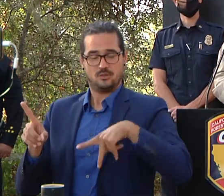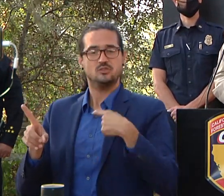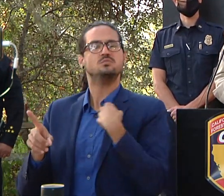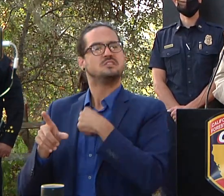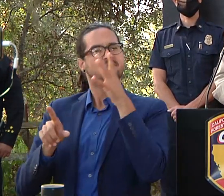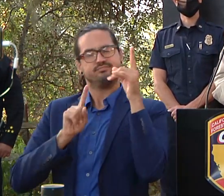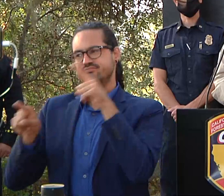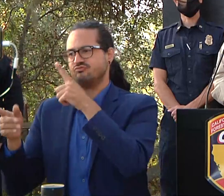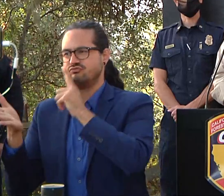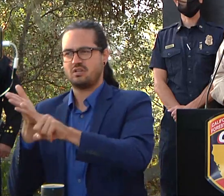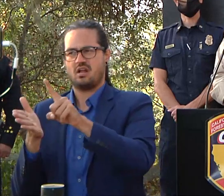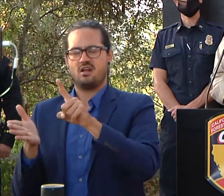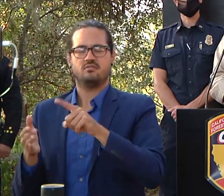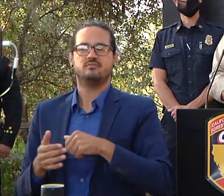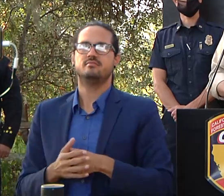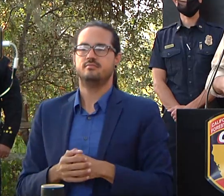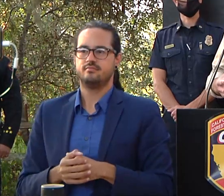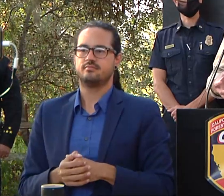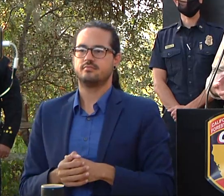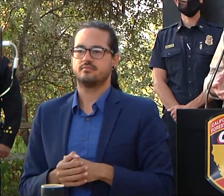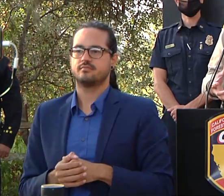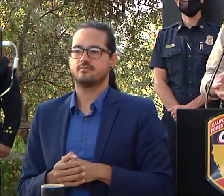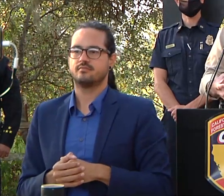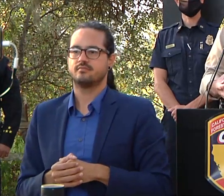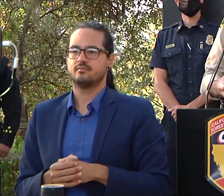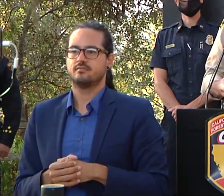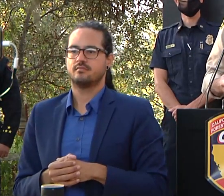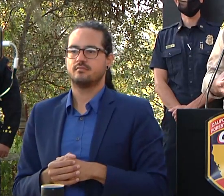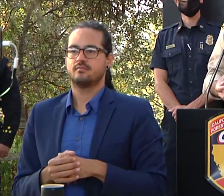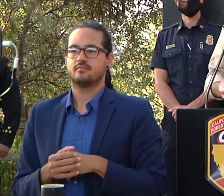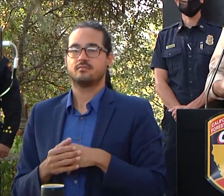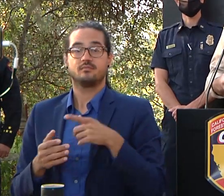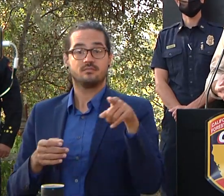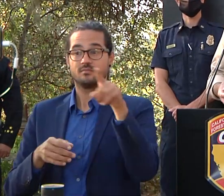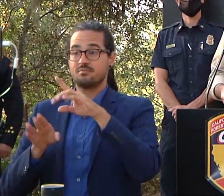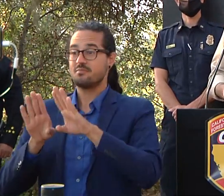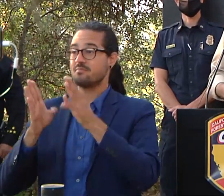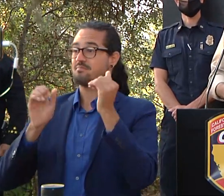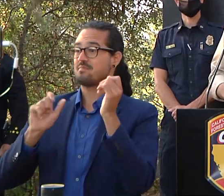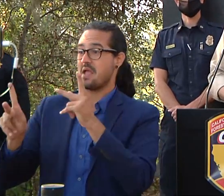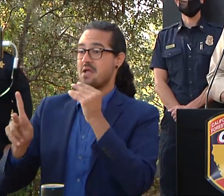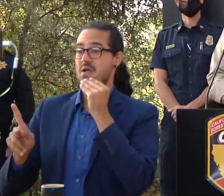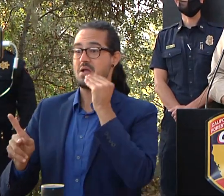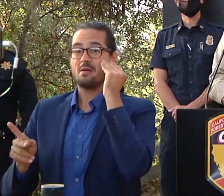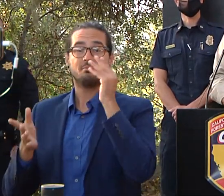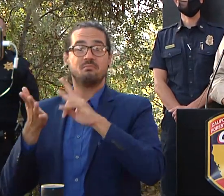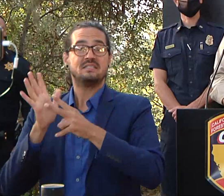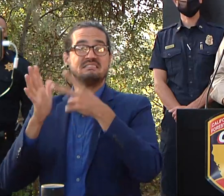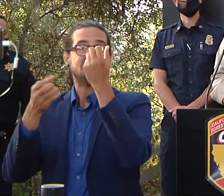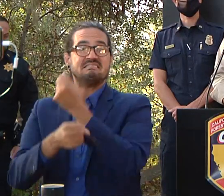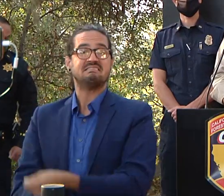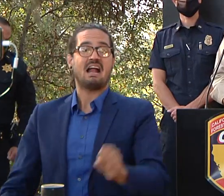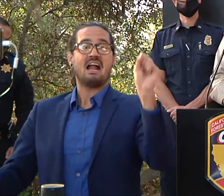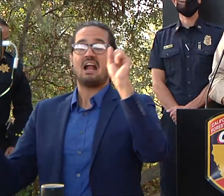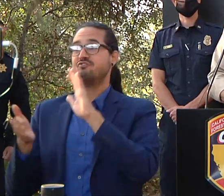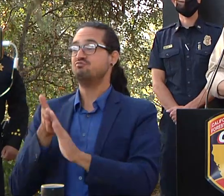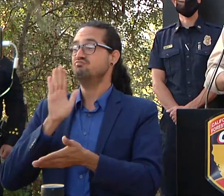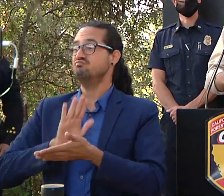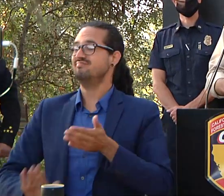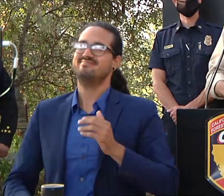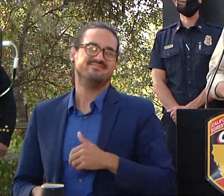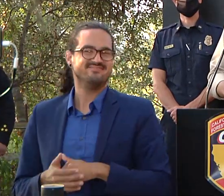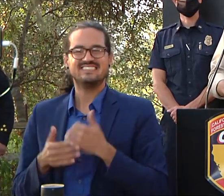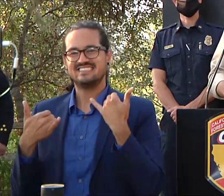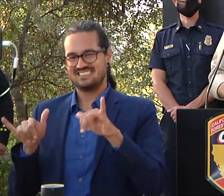just because you're going back to an area doesn't necessarily mean that the fire threat is over and so uh it's important to